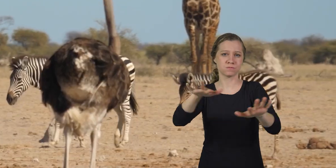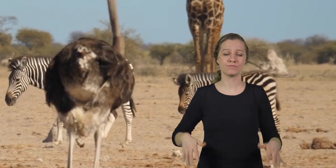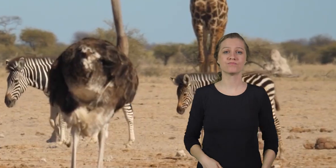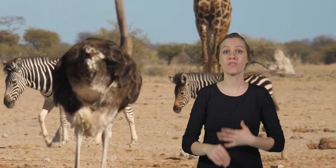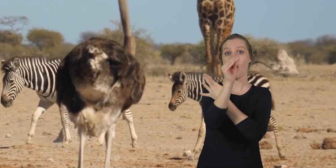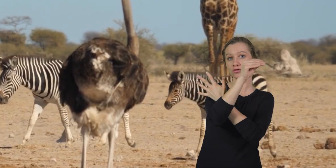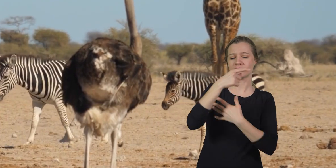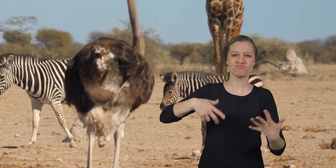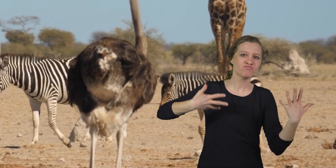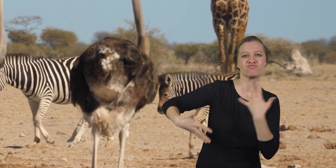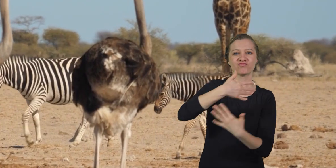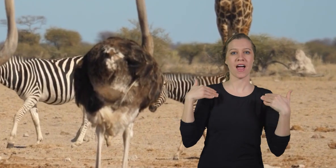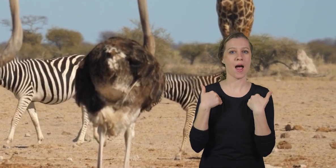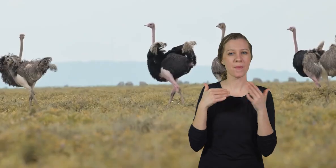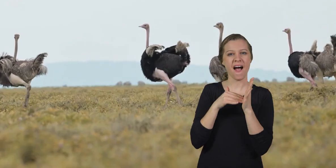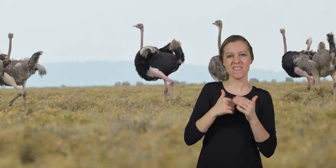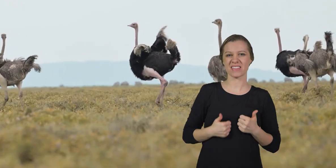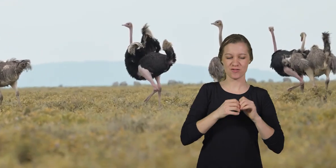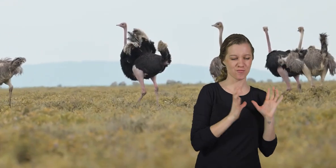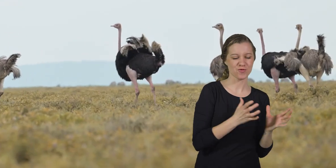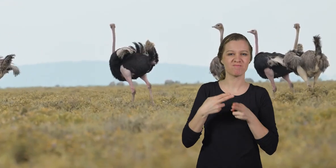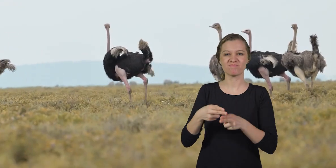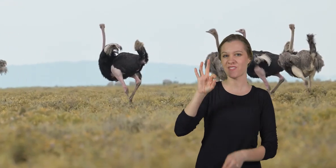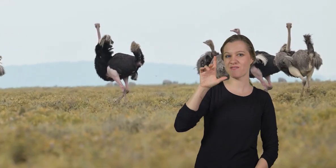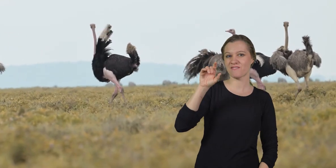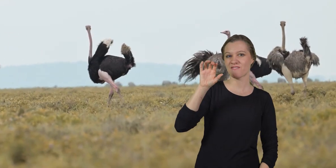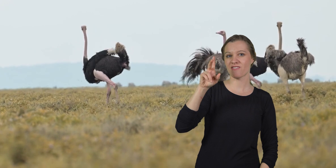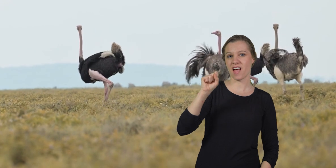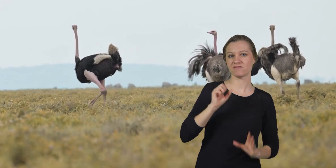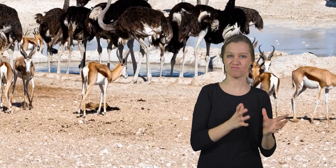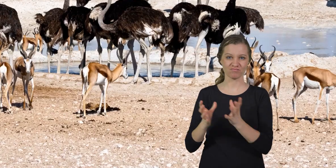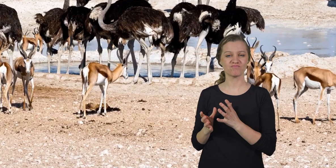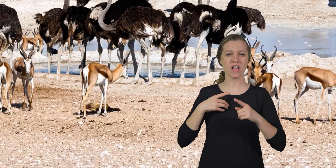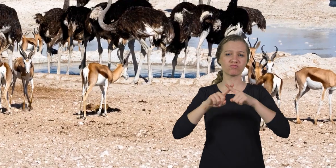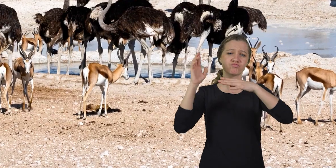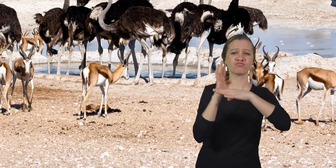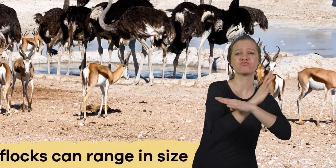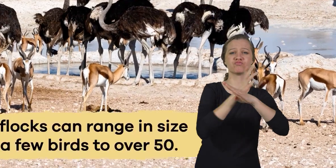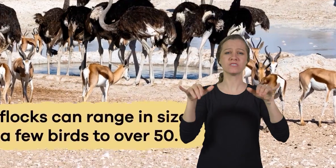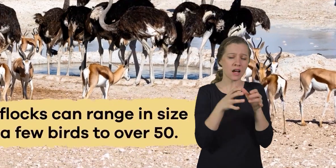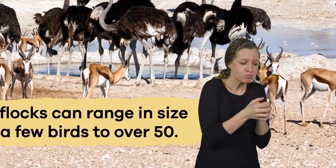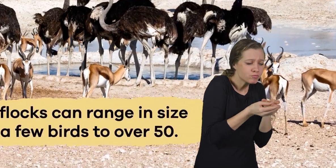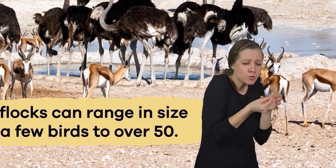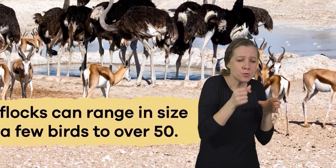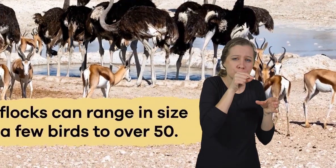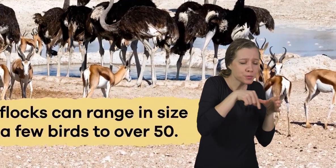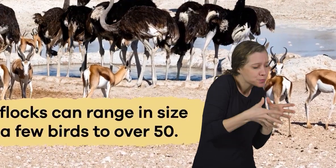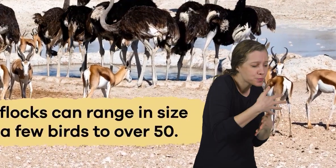Ostriches are social animals and often live in groups called flocks. These flocks can range in size from a few birds